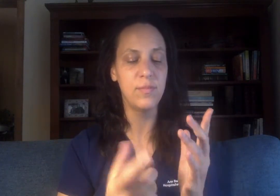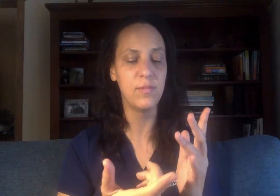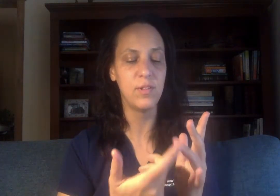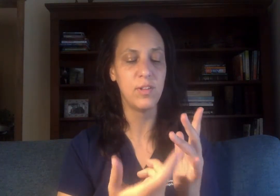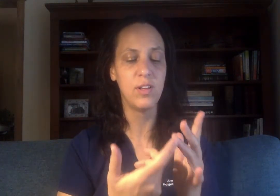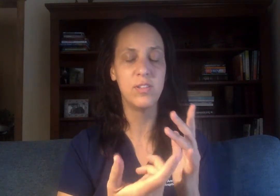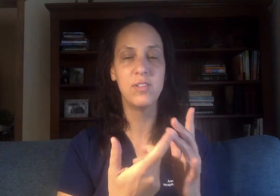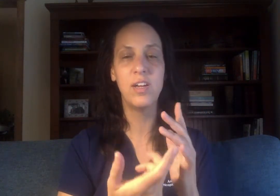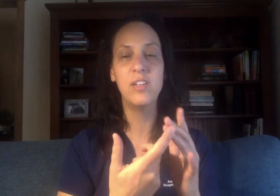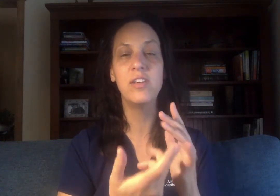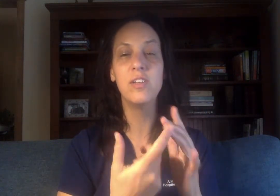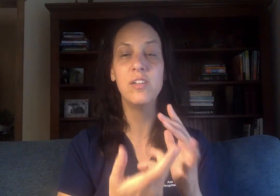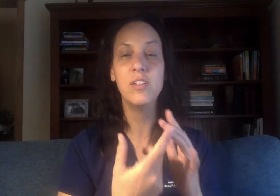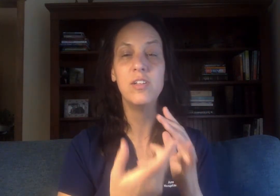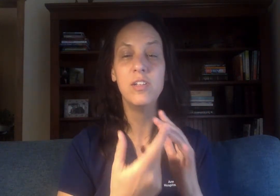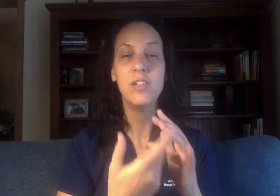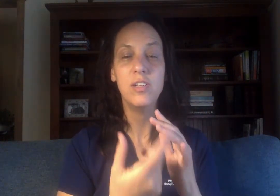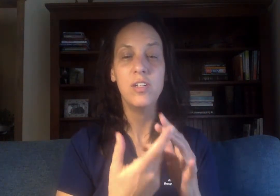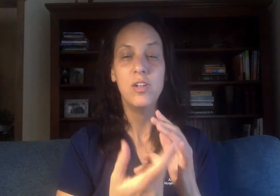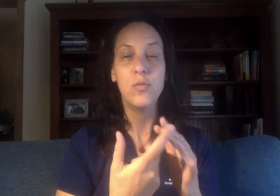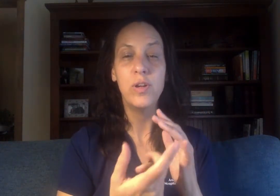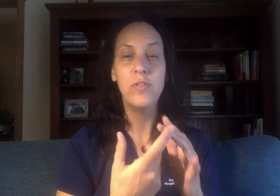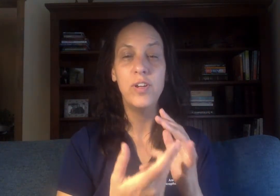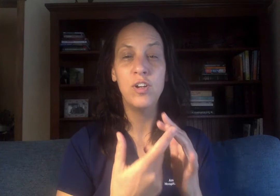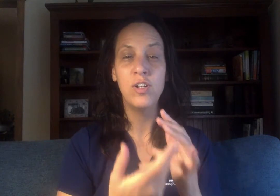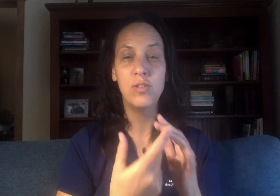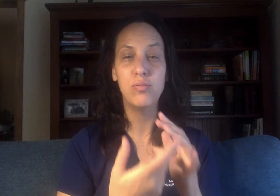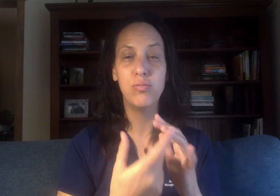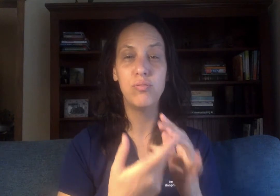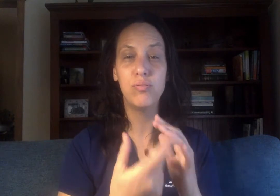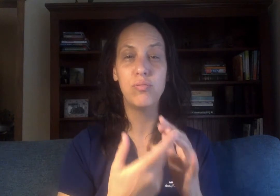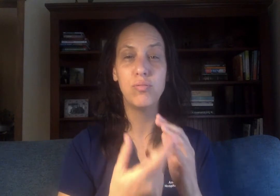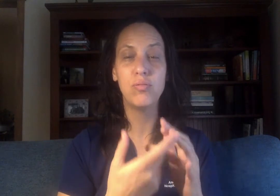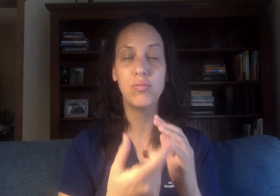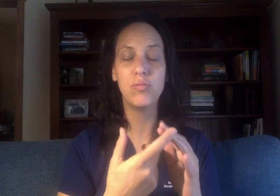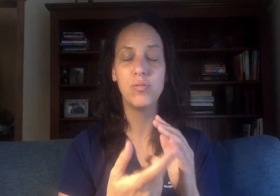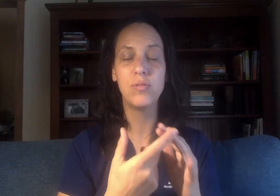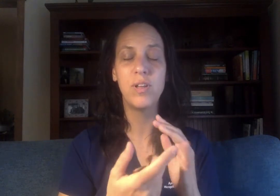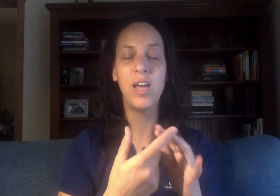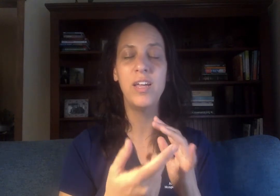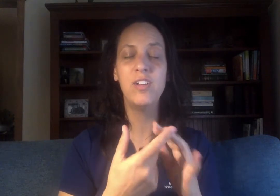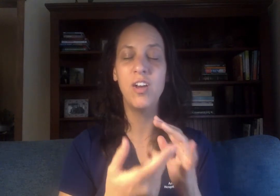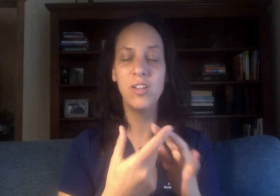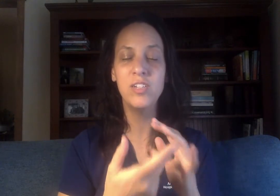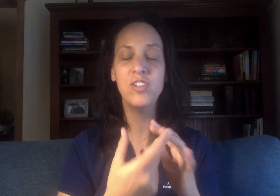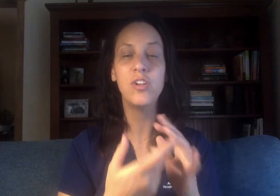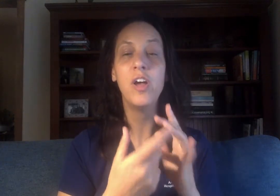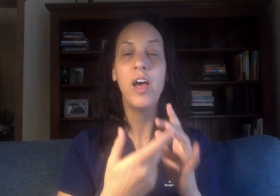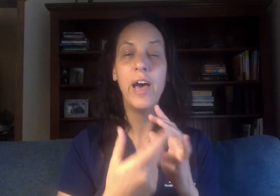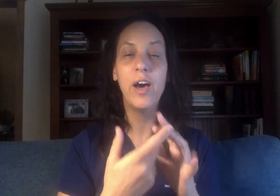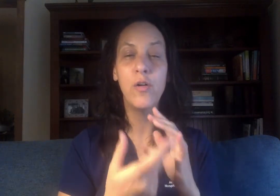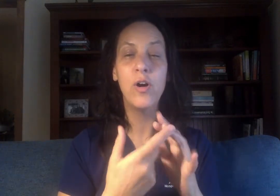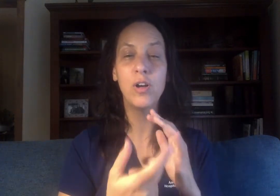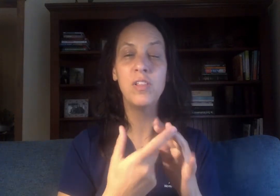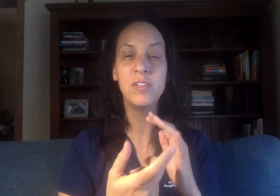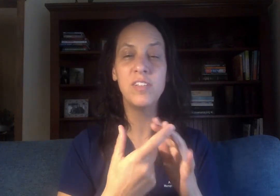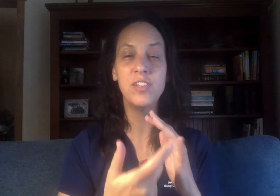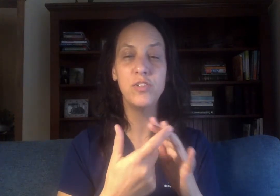Side of the ring finger. I acknowledge how hard this is.